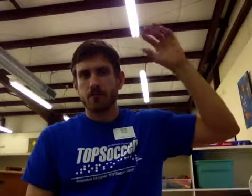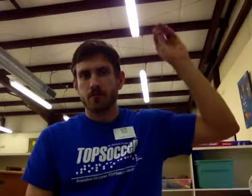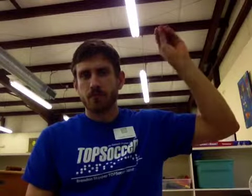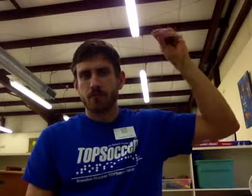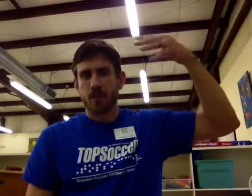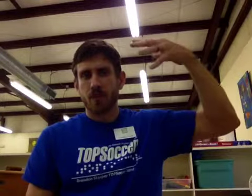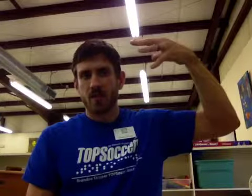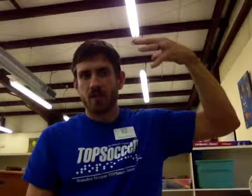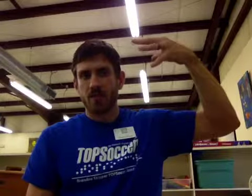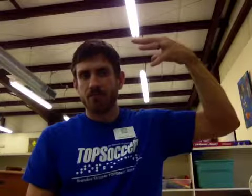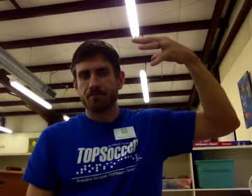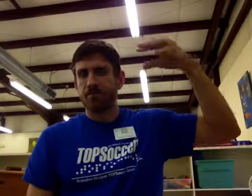Sun.